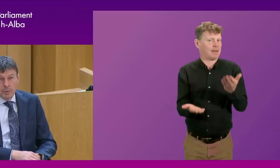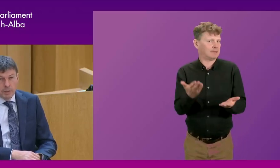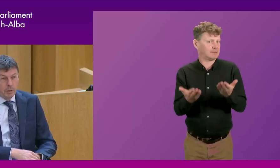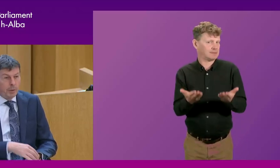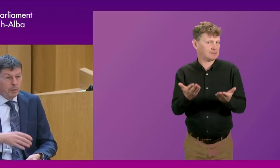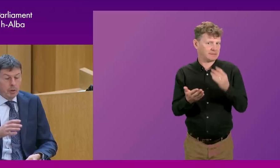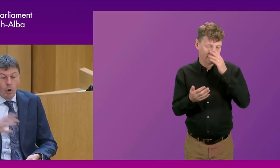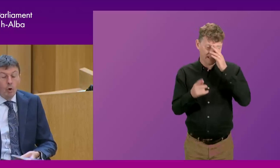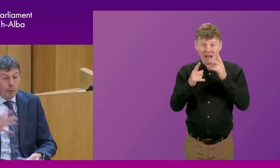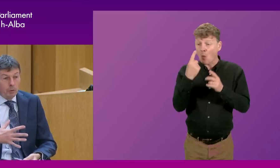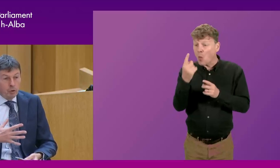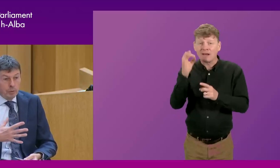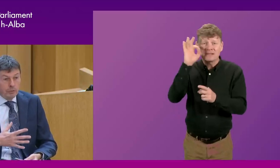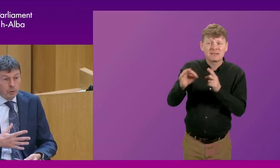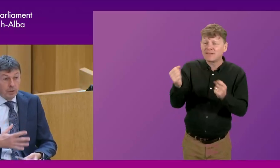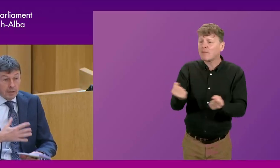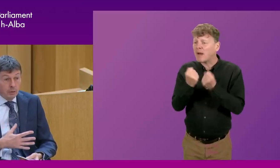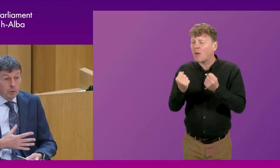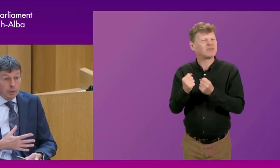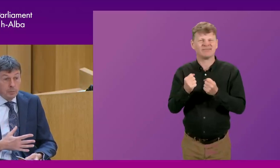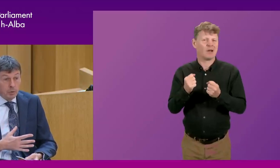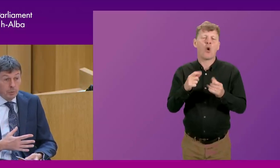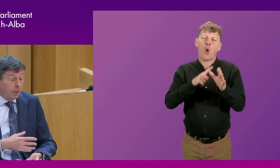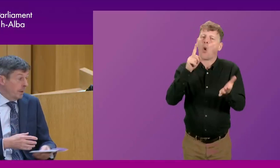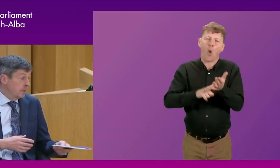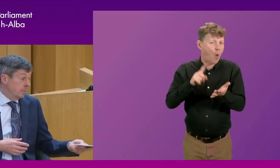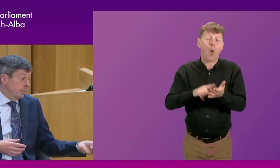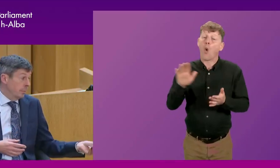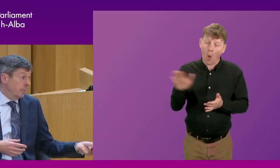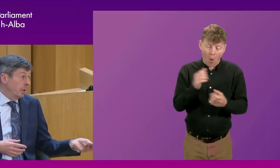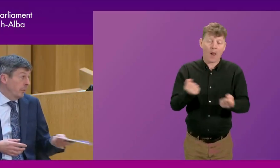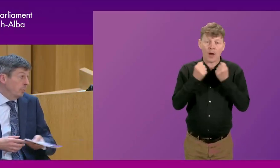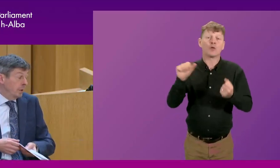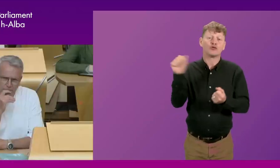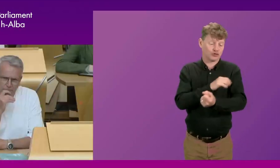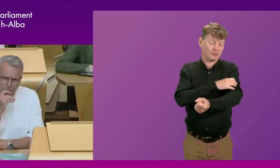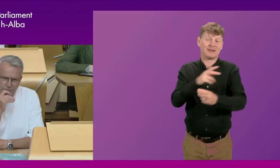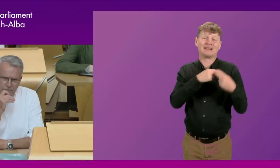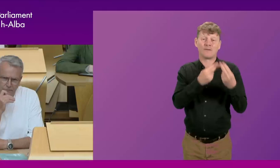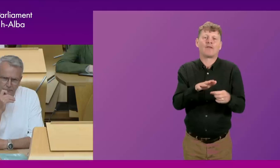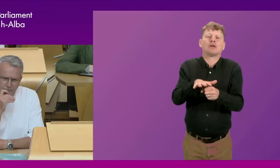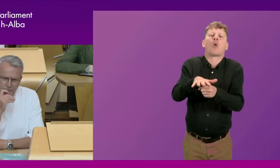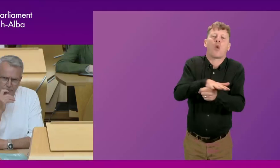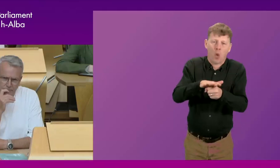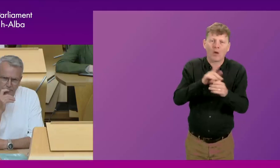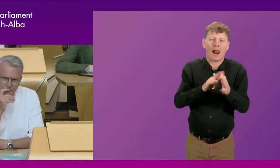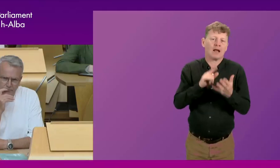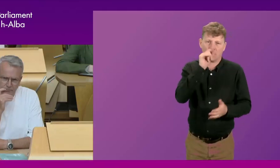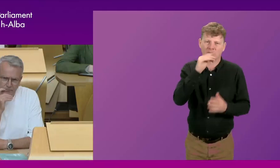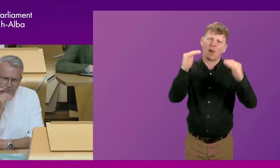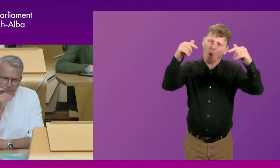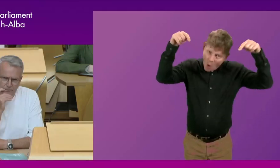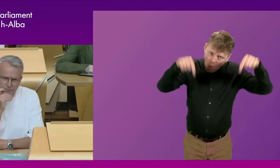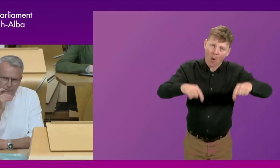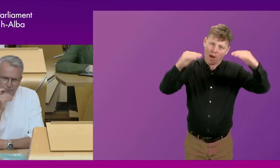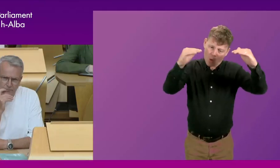specific power. All powers should be devolved as locally as possible. And that's the point I think you made earlier, Alison, but trying to devolve powers to a lower level,